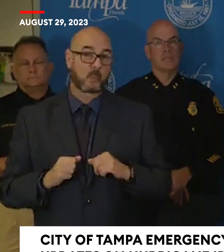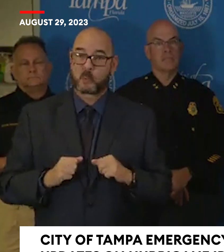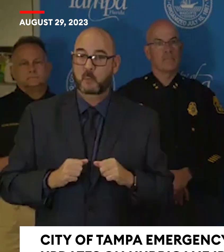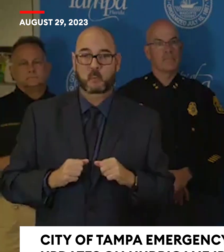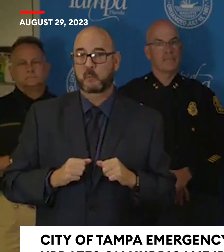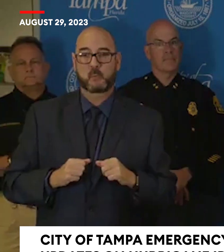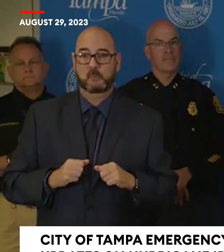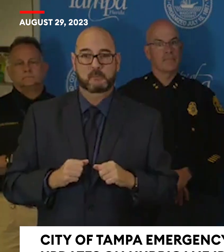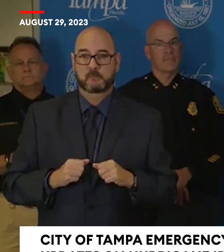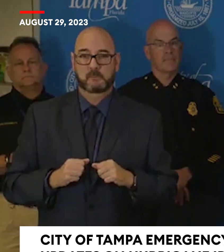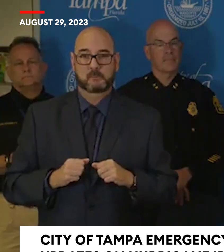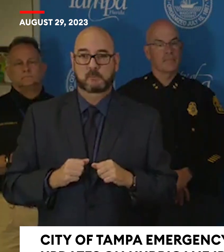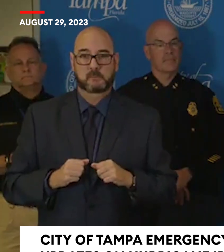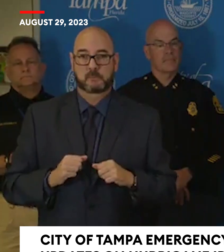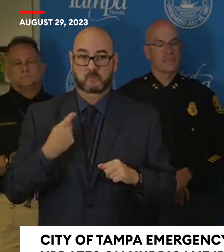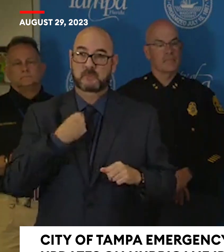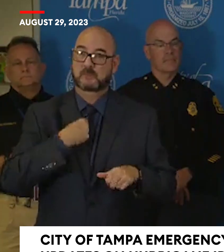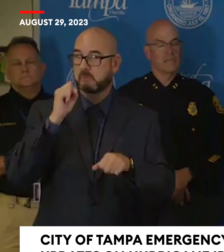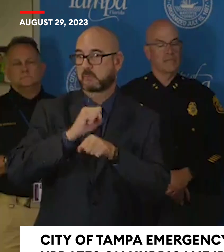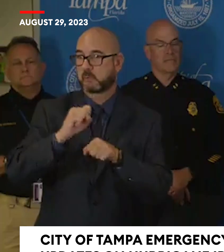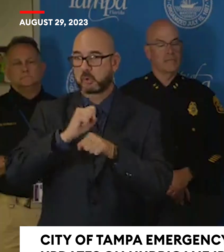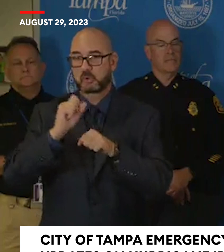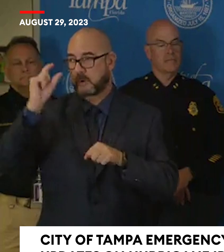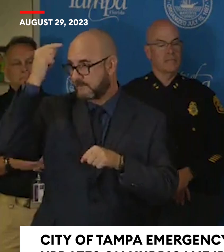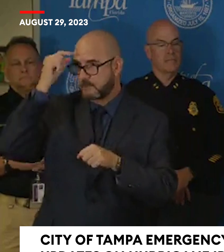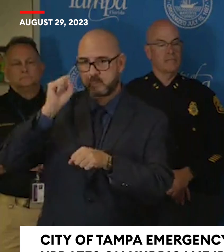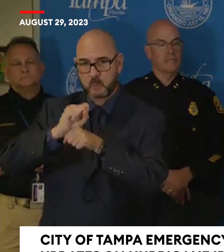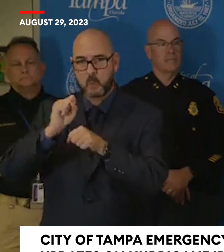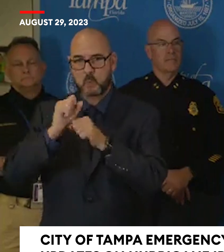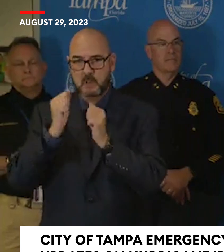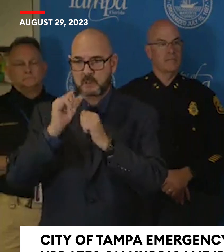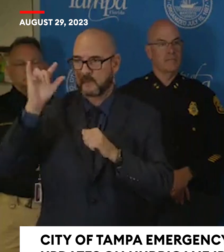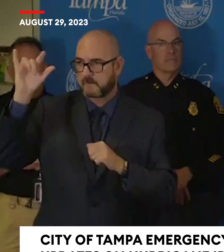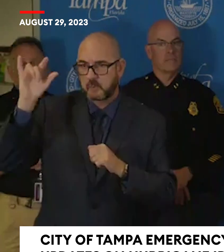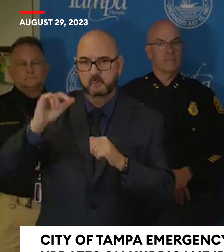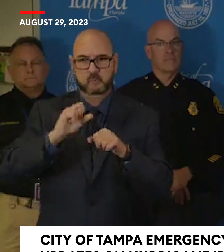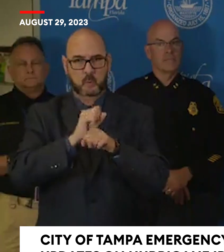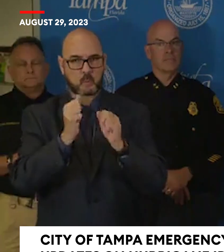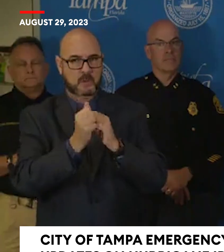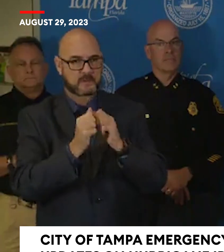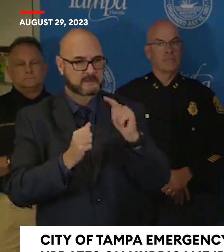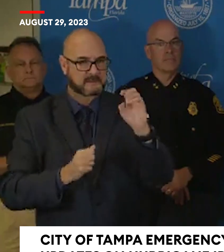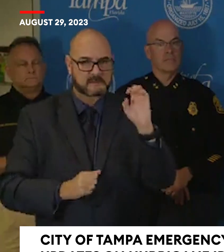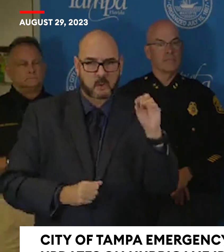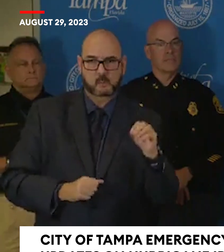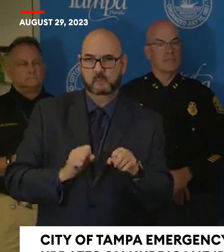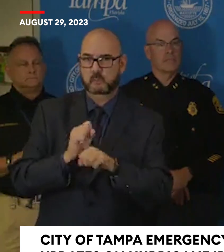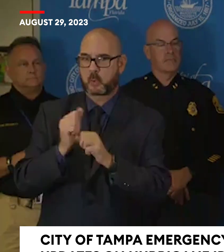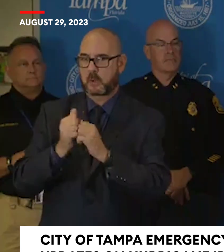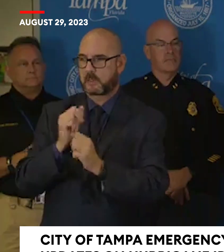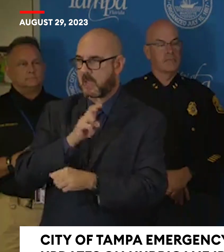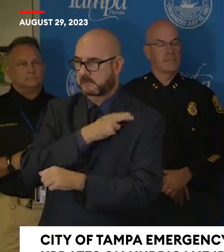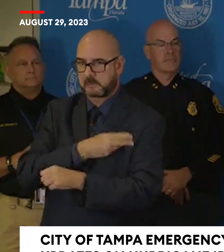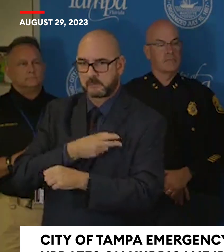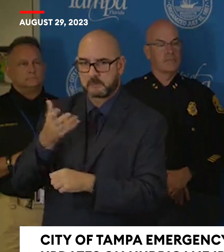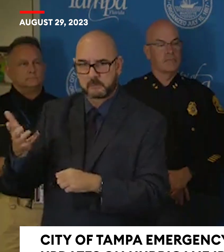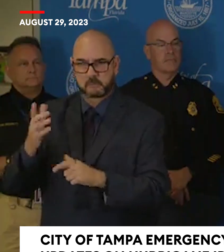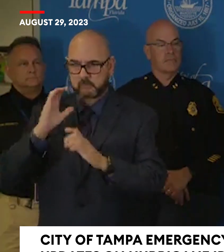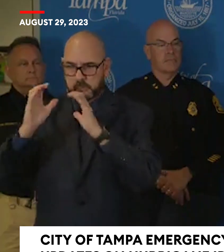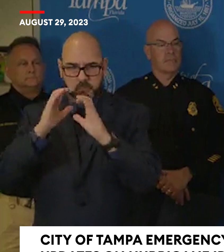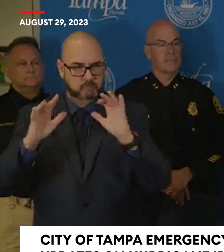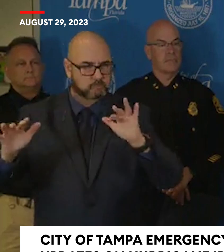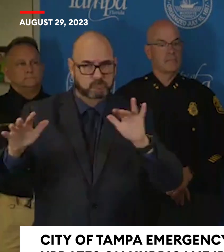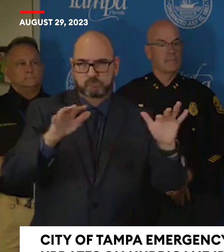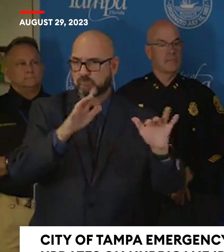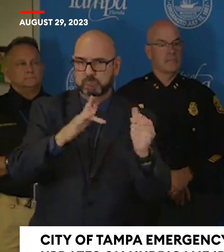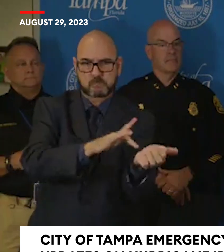with the port, with the airport, clearly with TECO, with the hospitals. So we are communicating on a regular basis to do